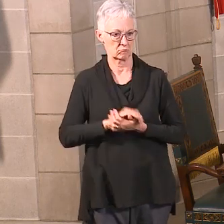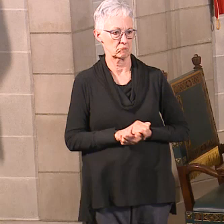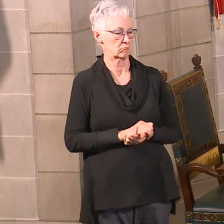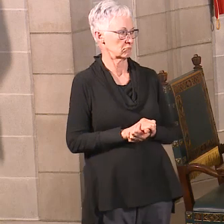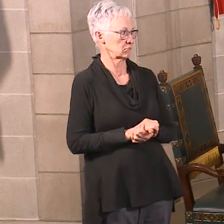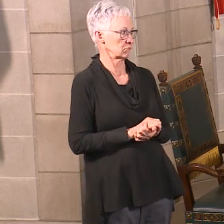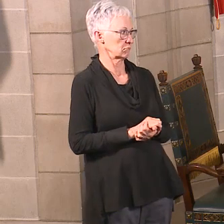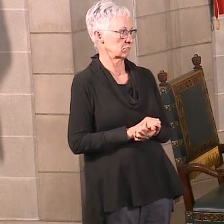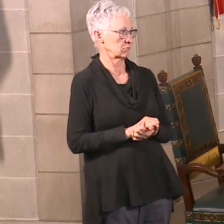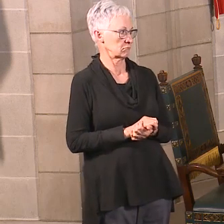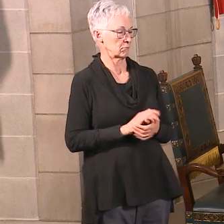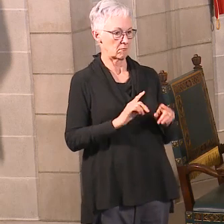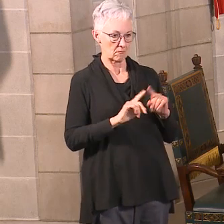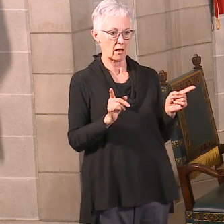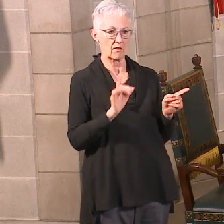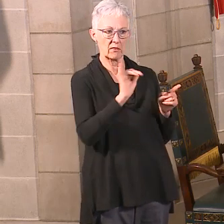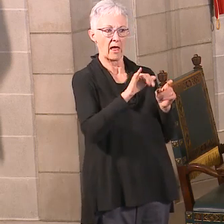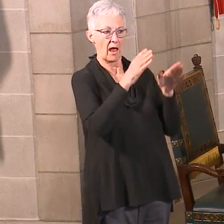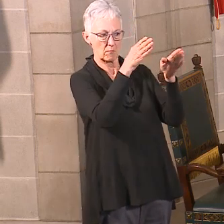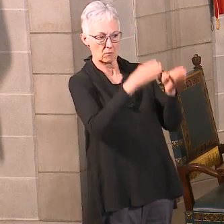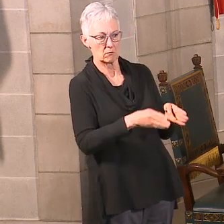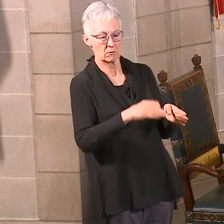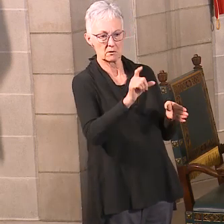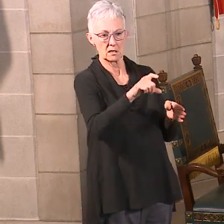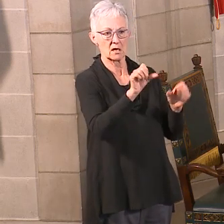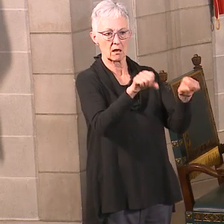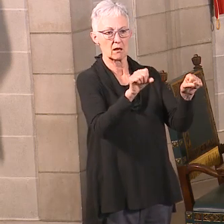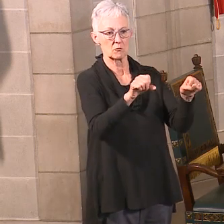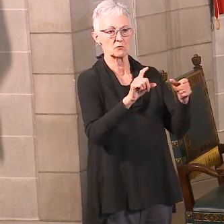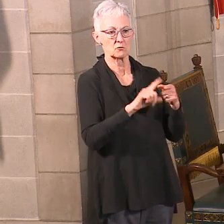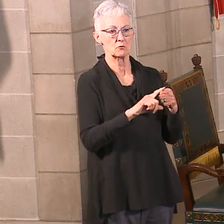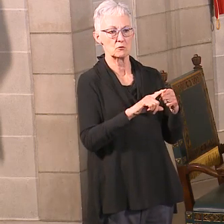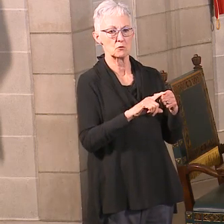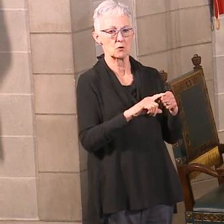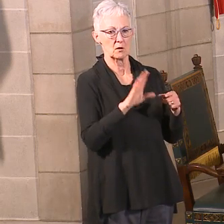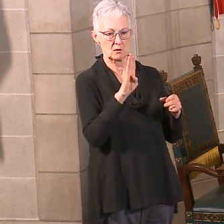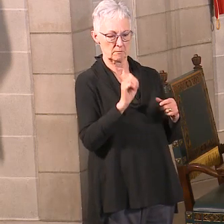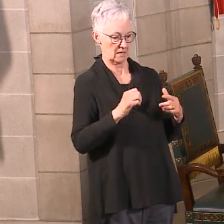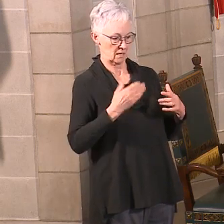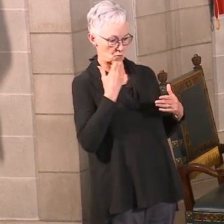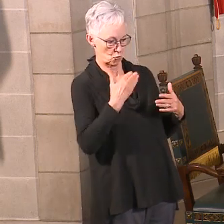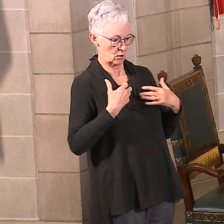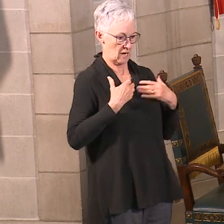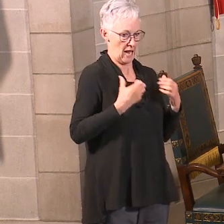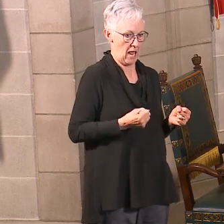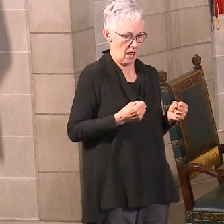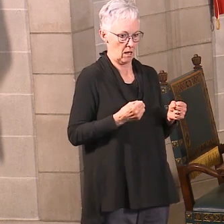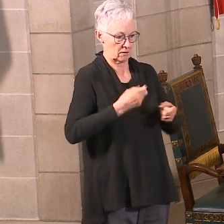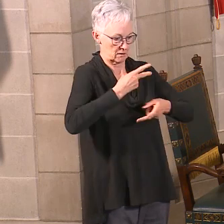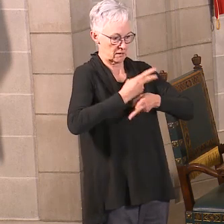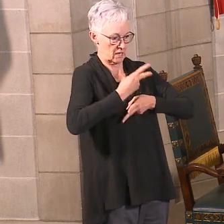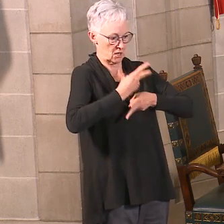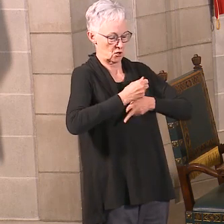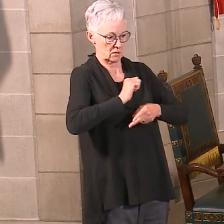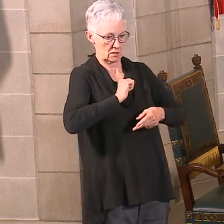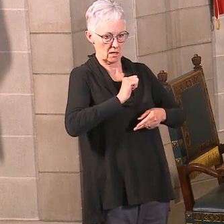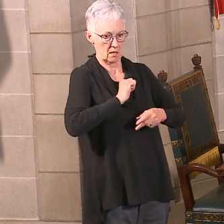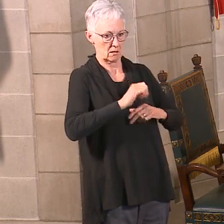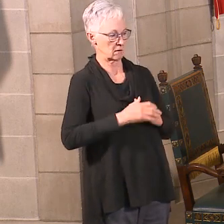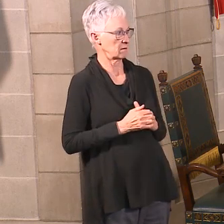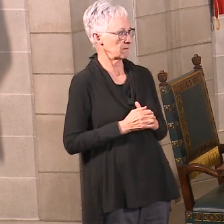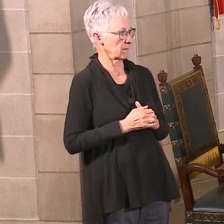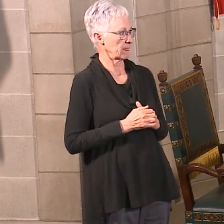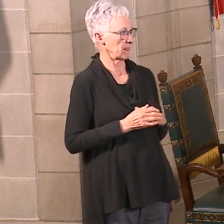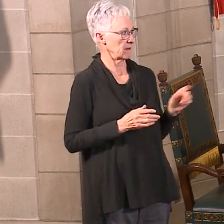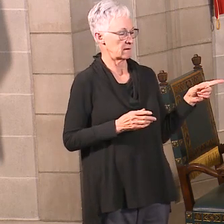do need to perform your own daily activities in order to take advantage of these dorm rooms. What does that mean? That you, you need,